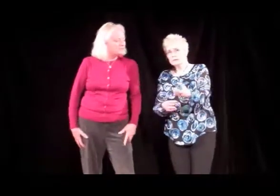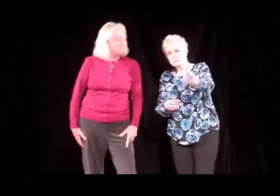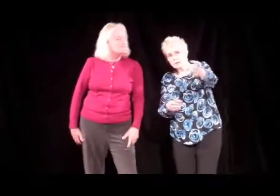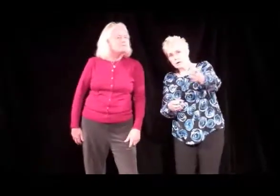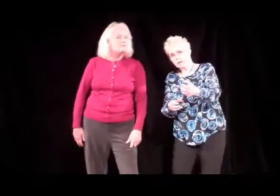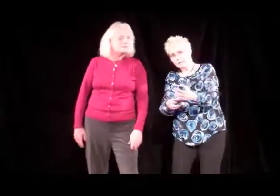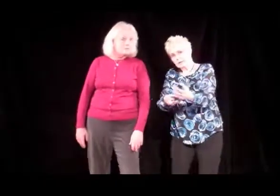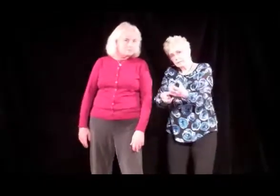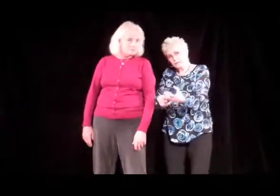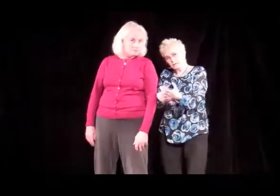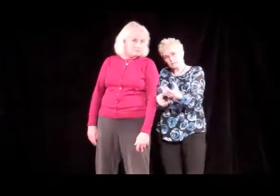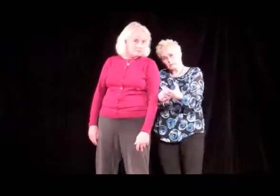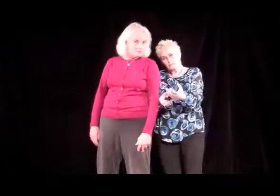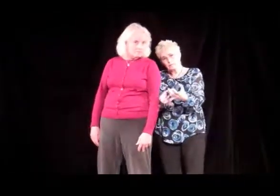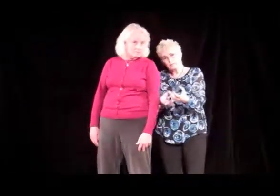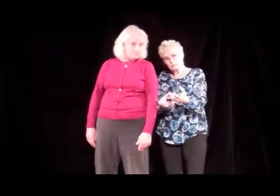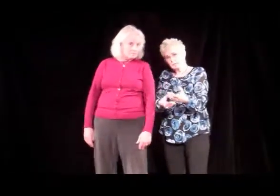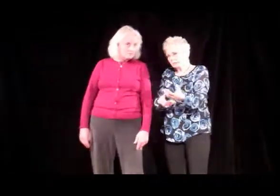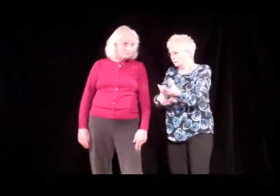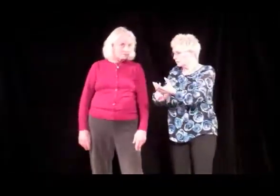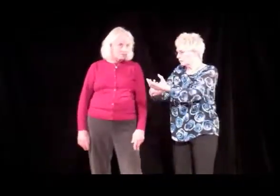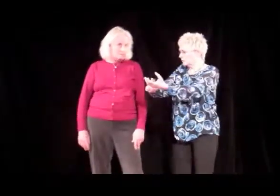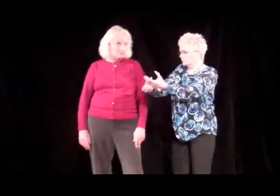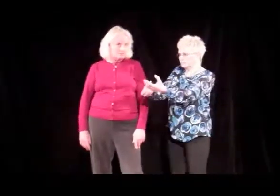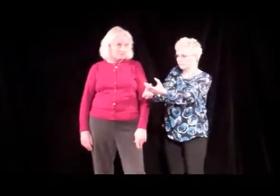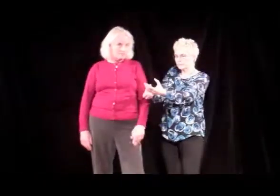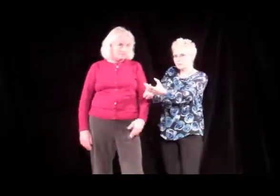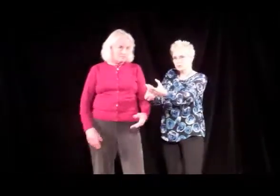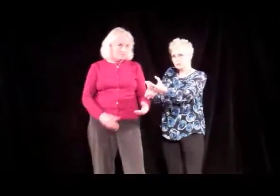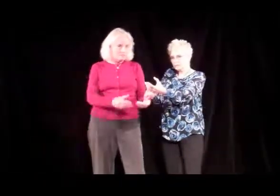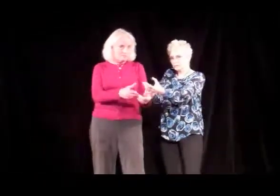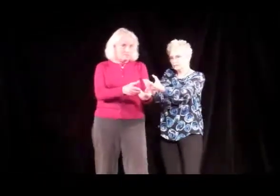Just target out there. Here. You try it.